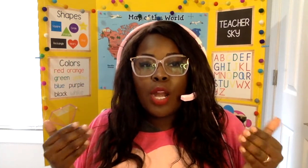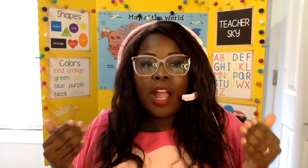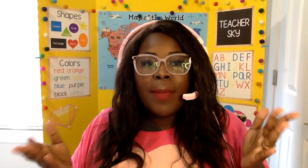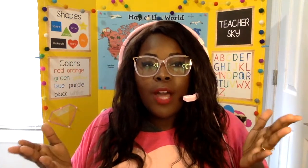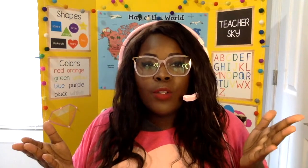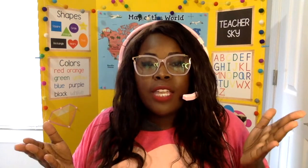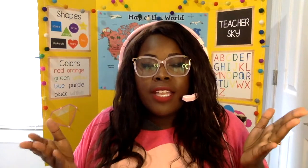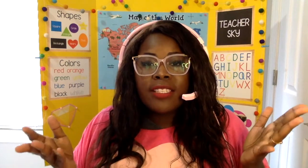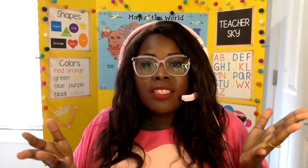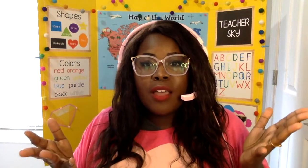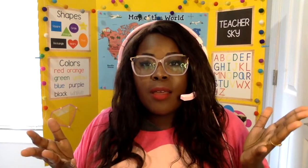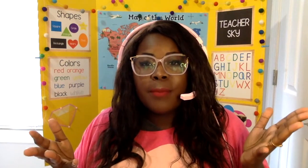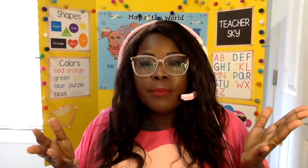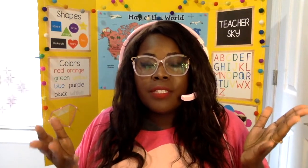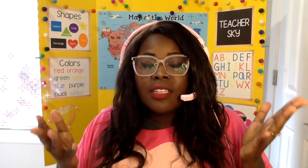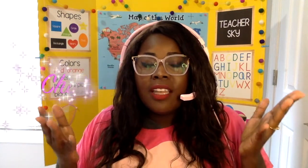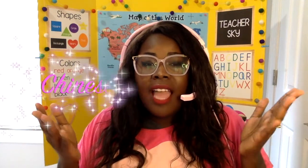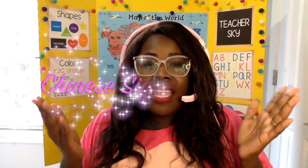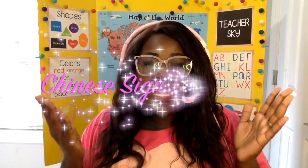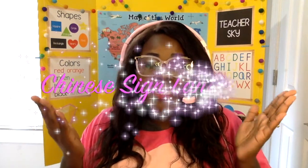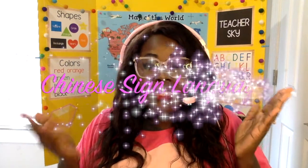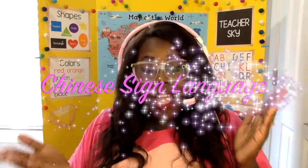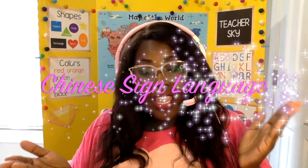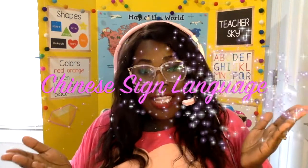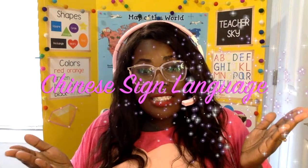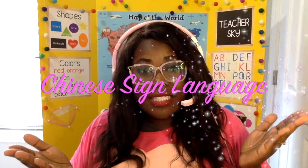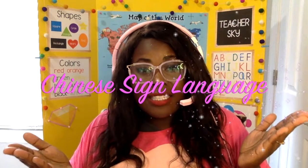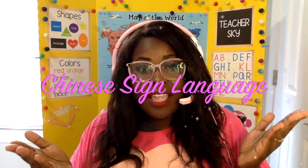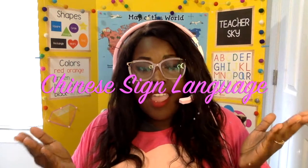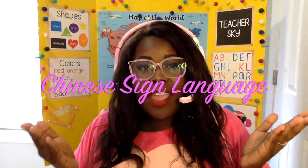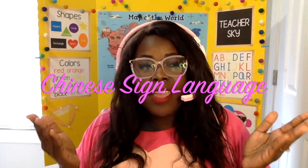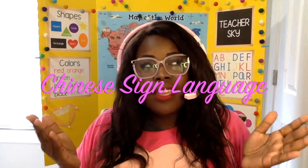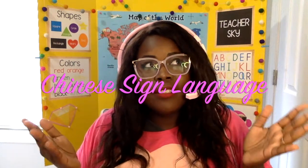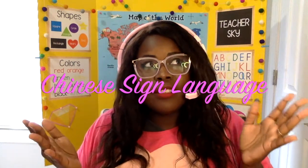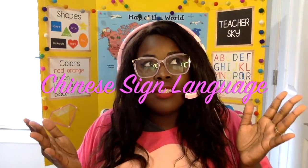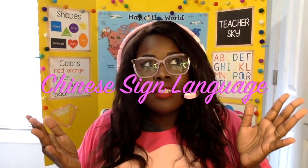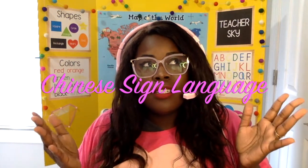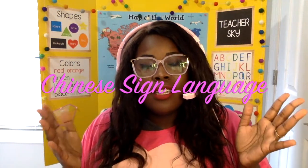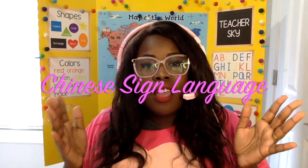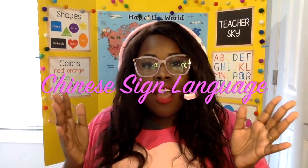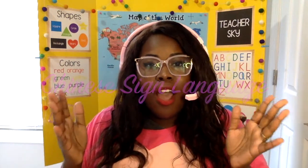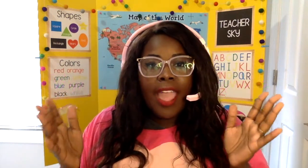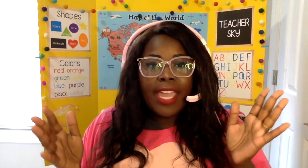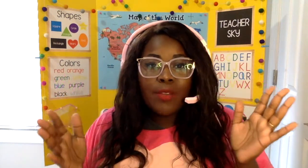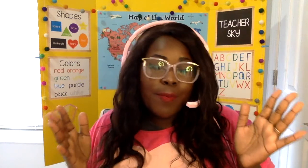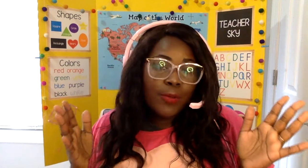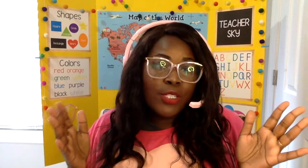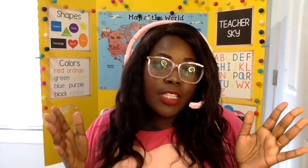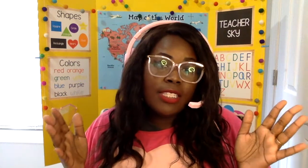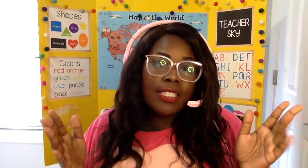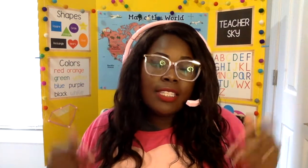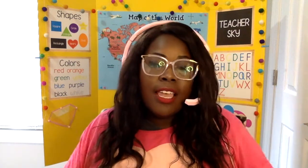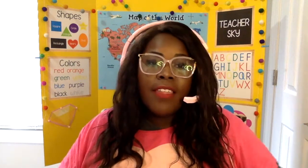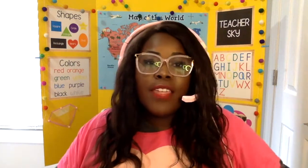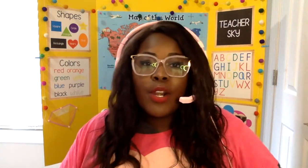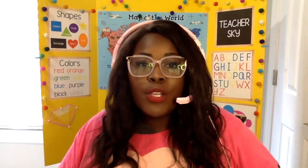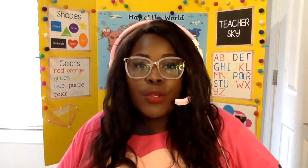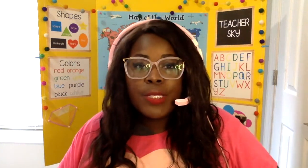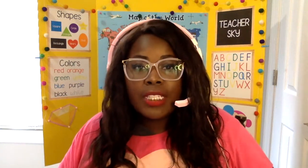about some I guess signs and hand motions that are used a